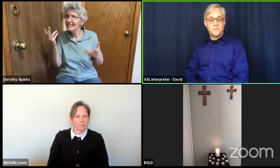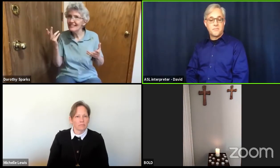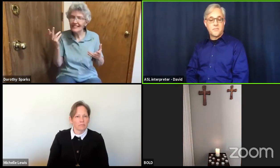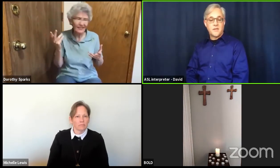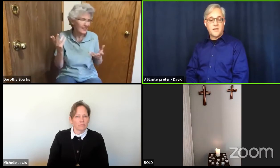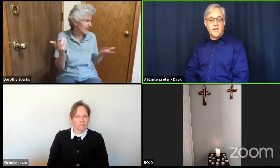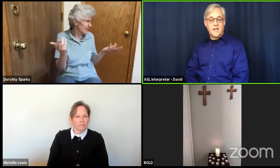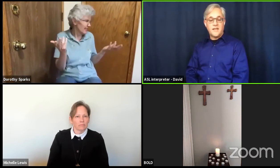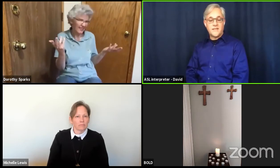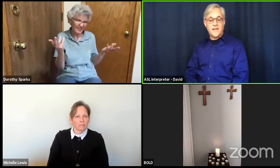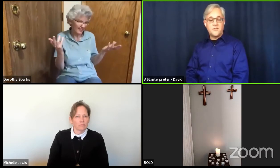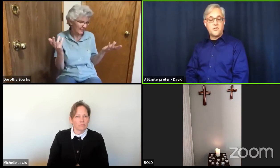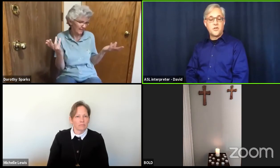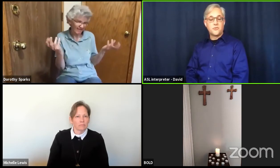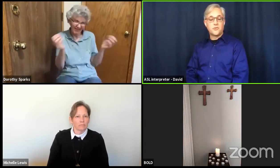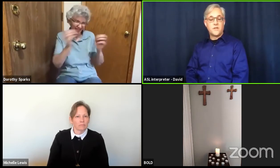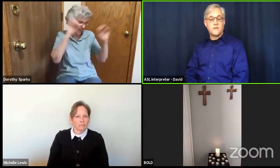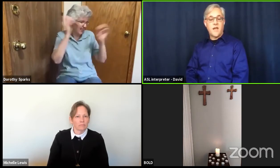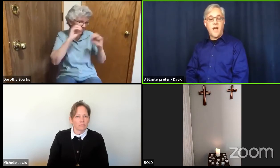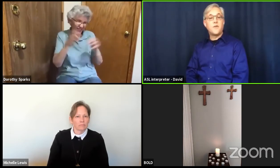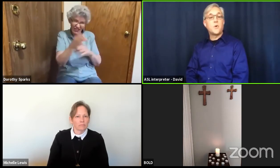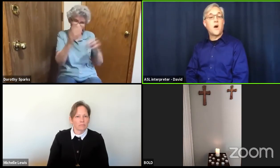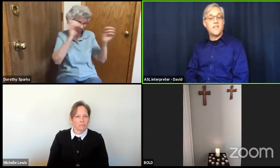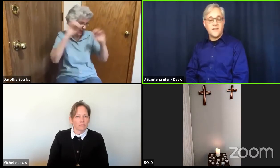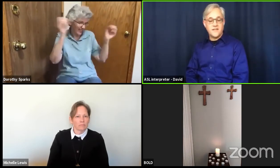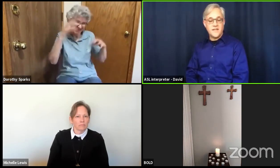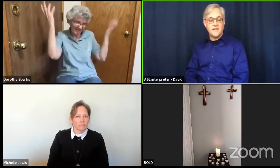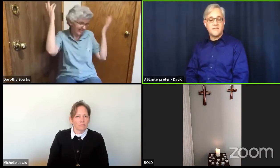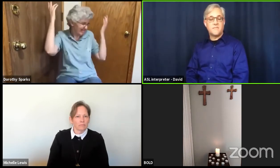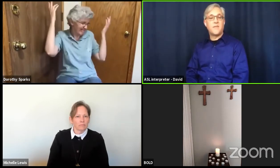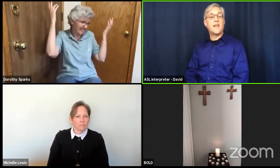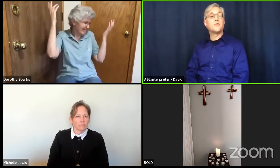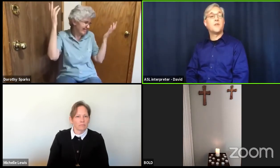He said, children, have you caught anything to eat? They answered him, no.